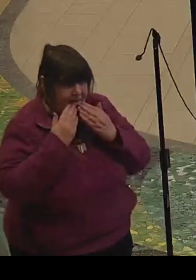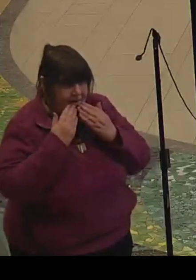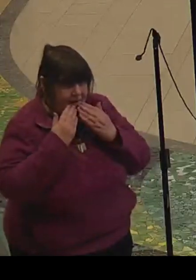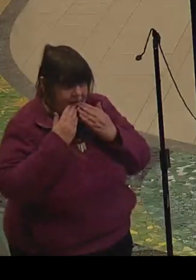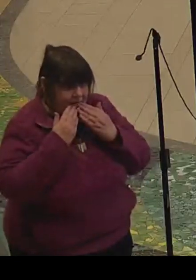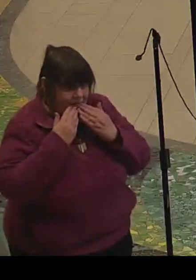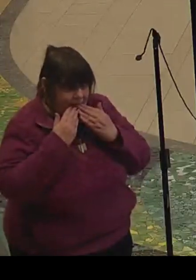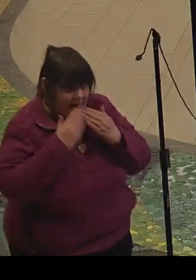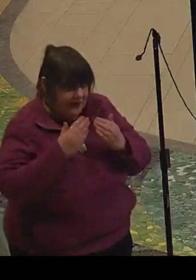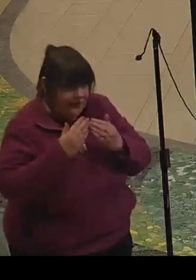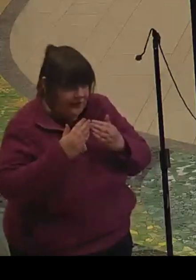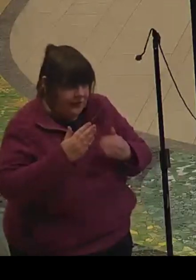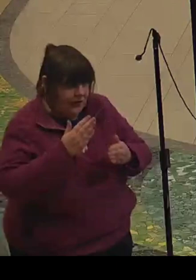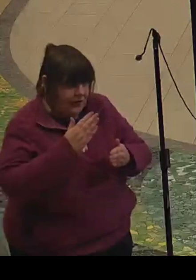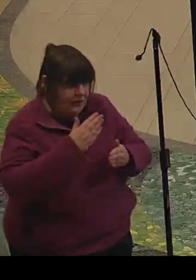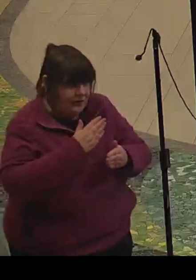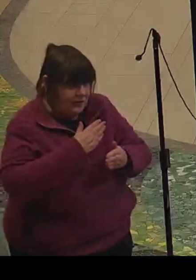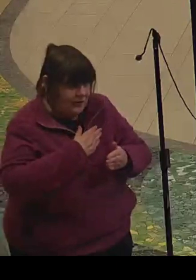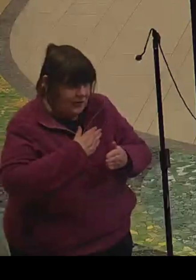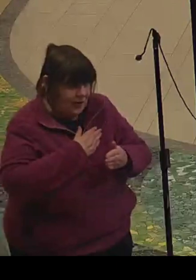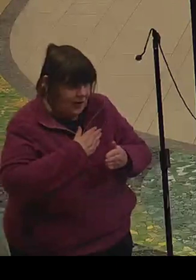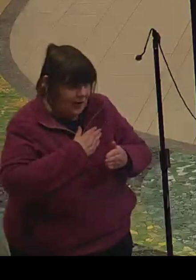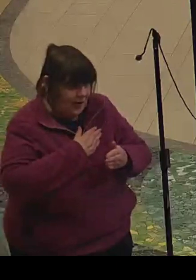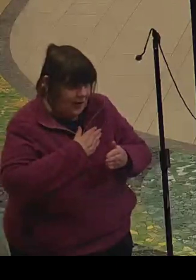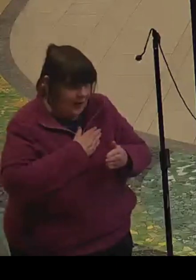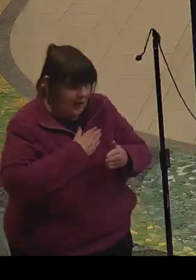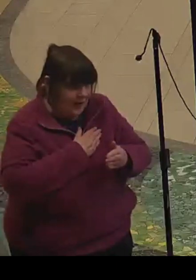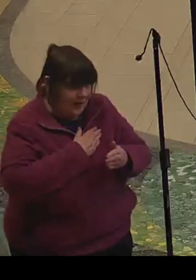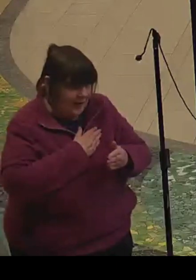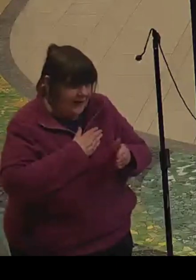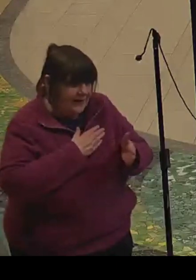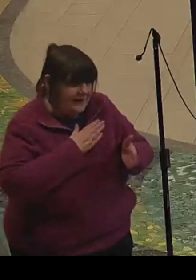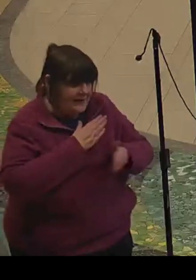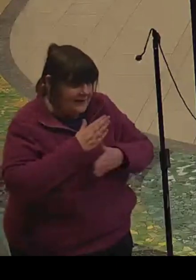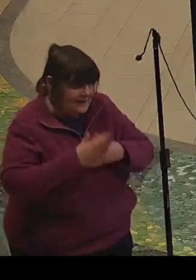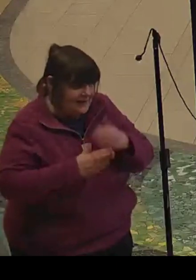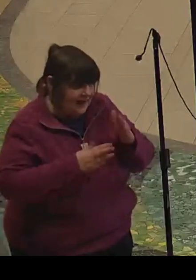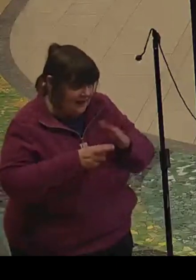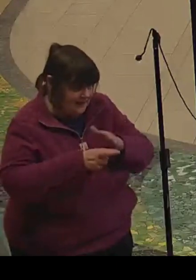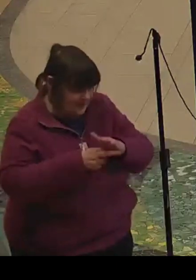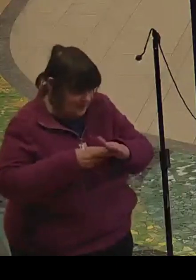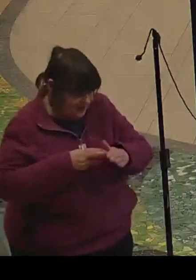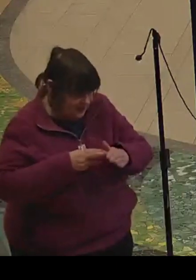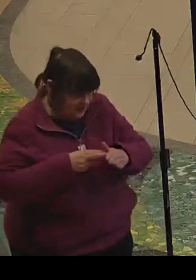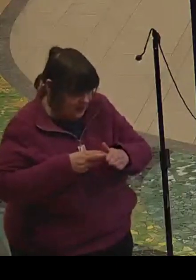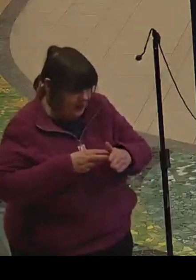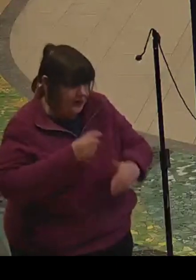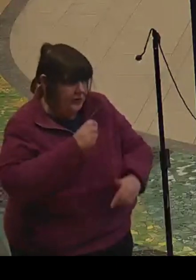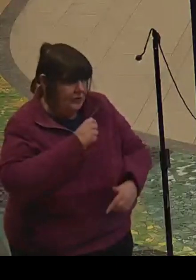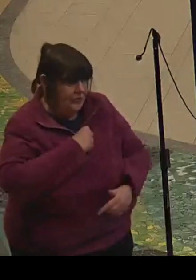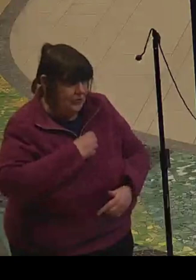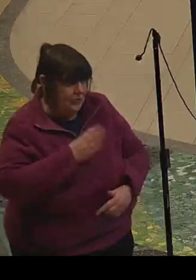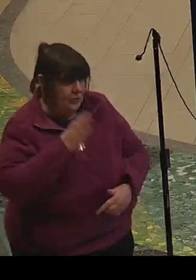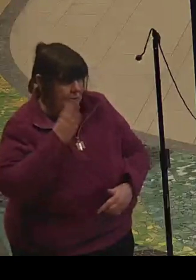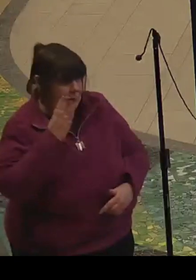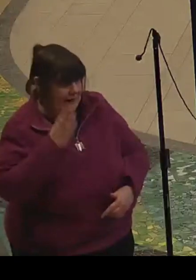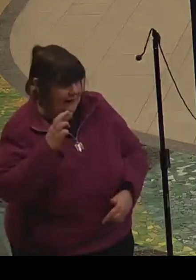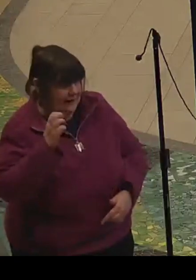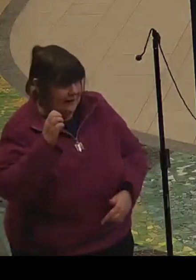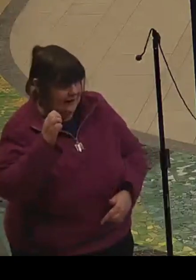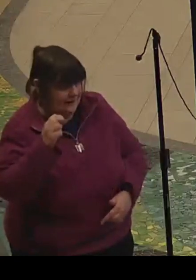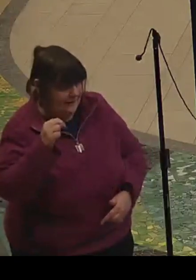Thank you to our signers. To